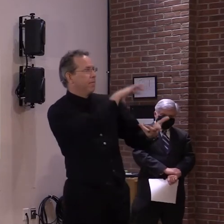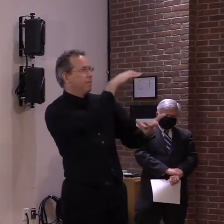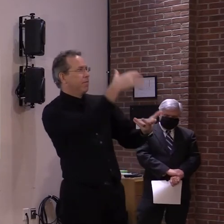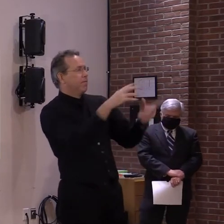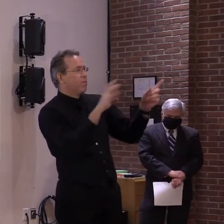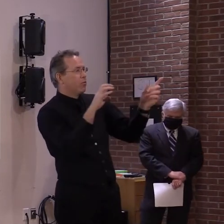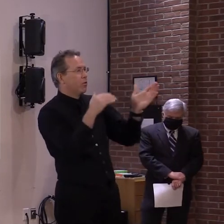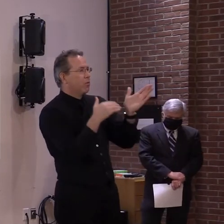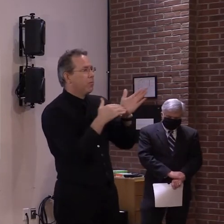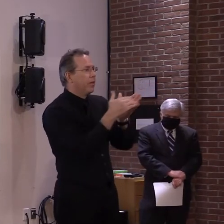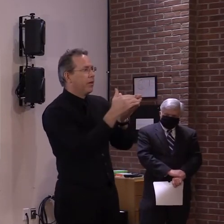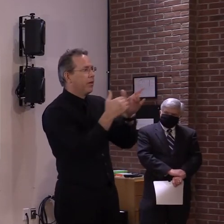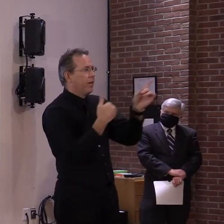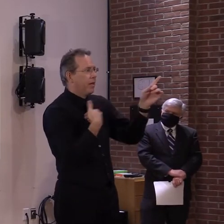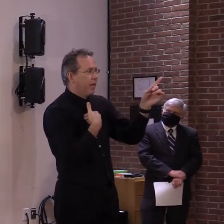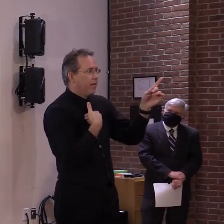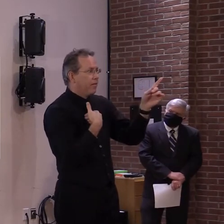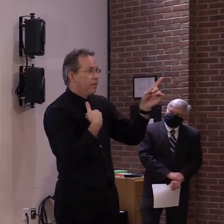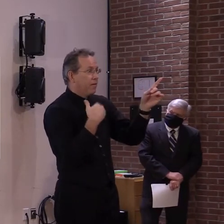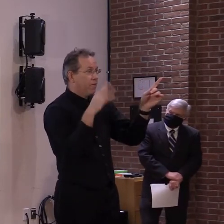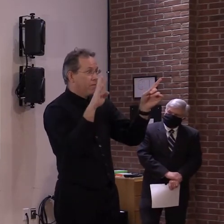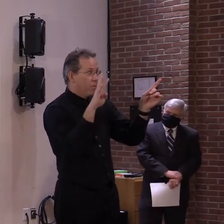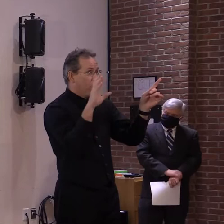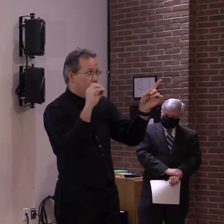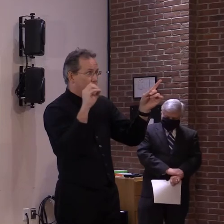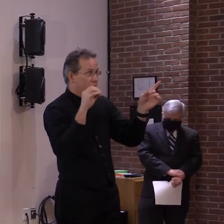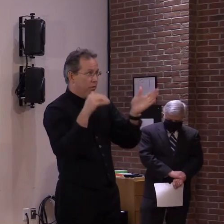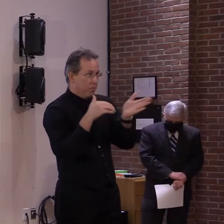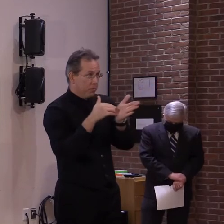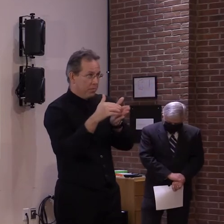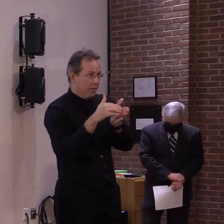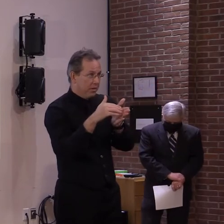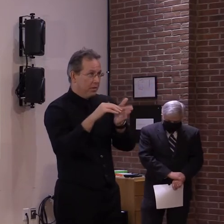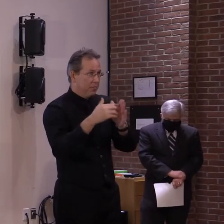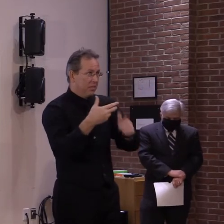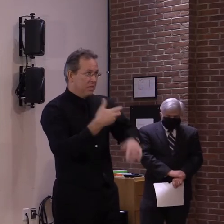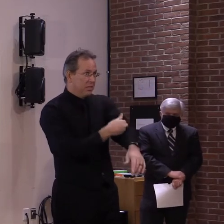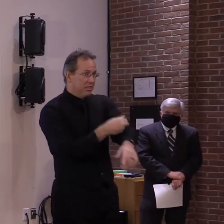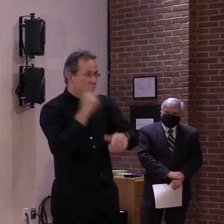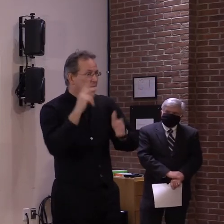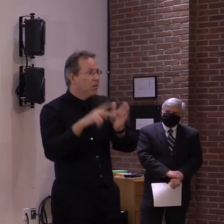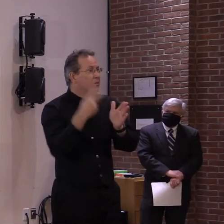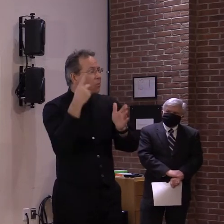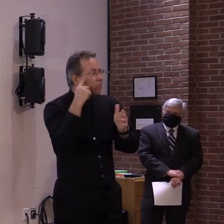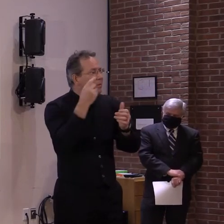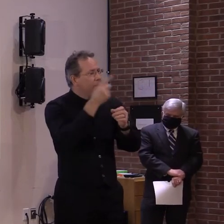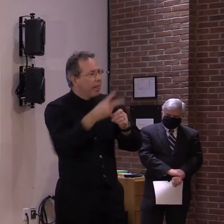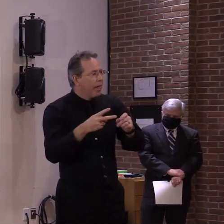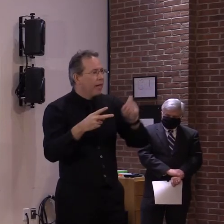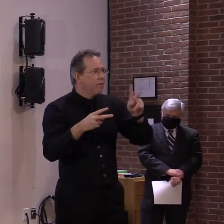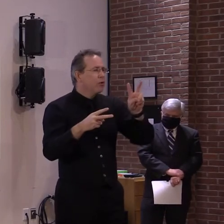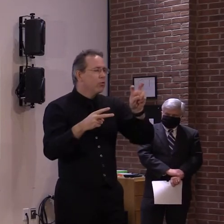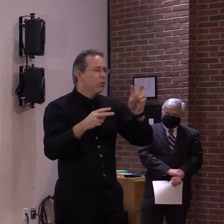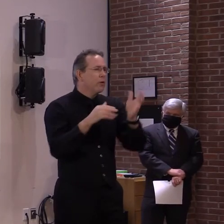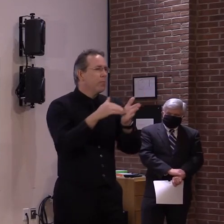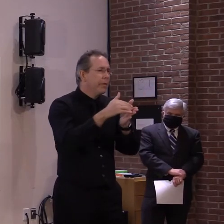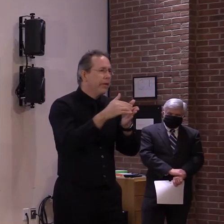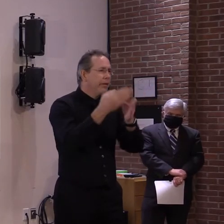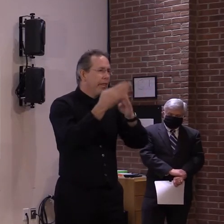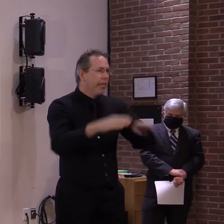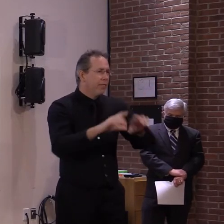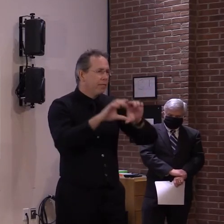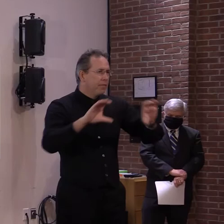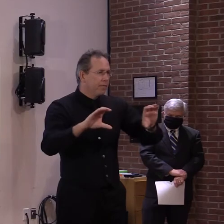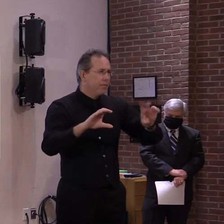So that, if we take that as a positive indicator means allocations will rev up